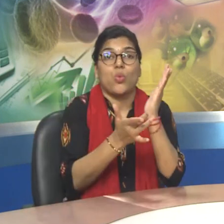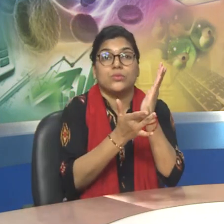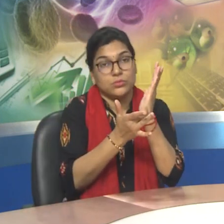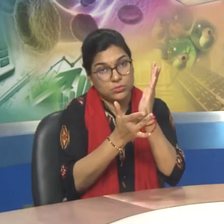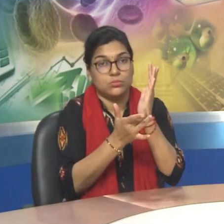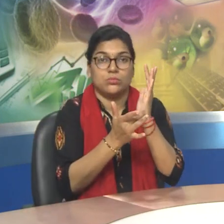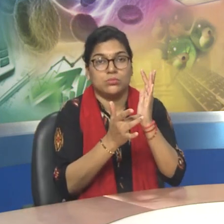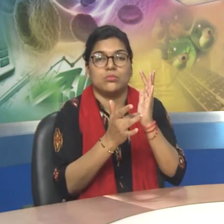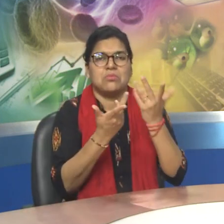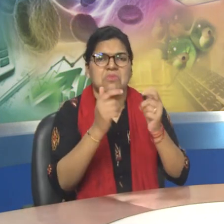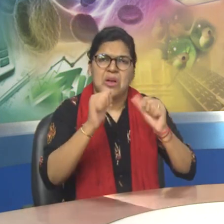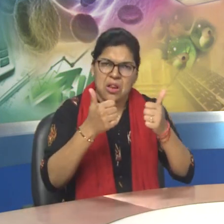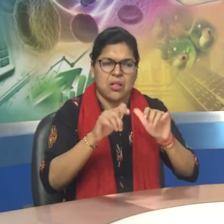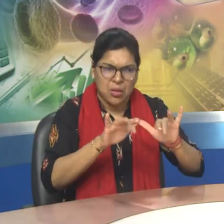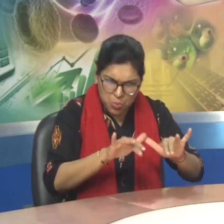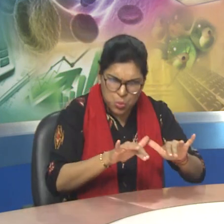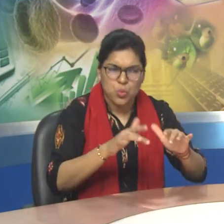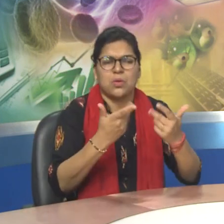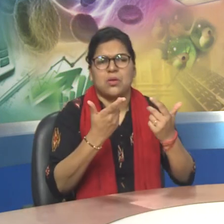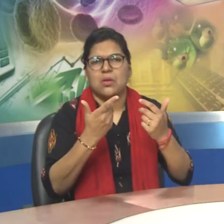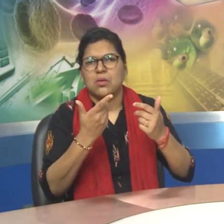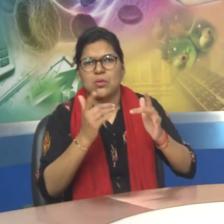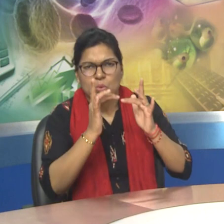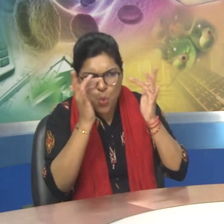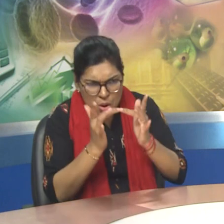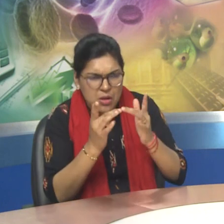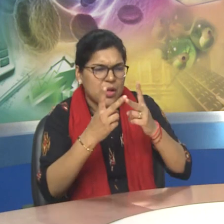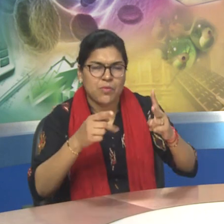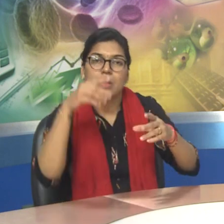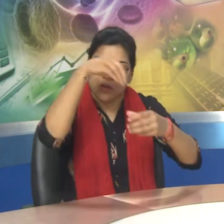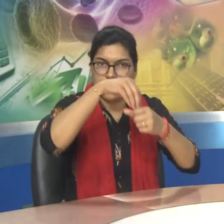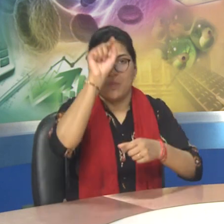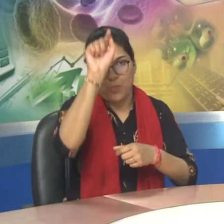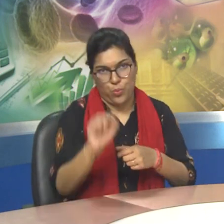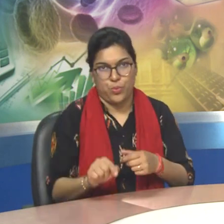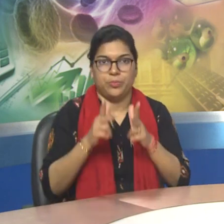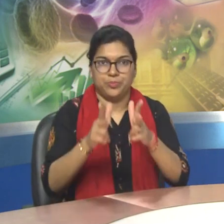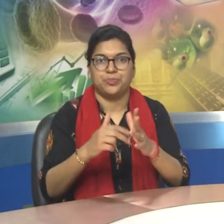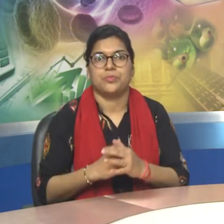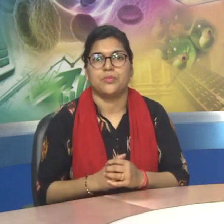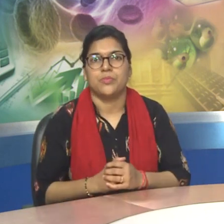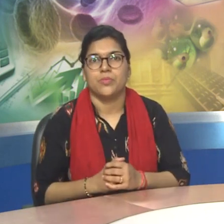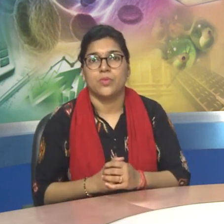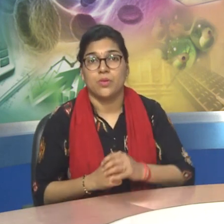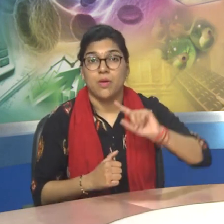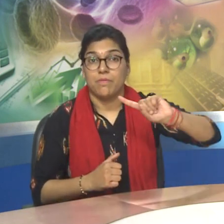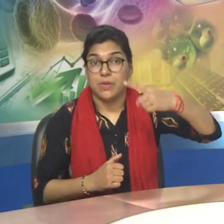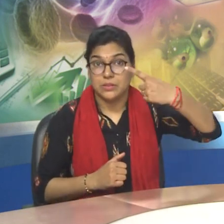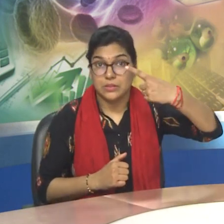-journal